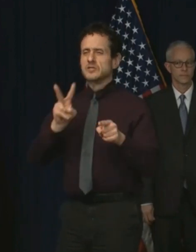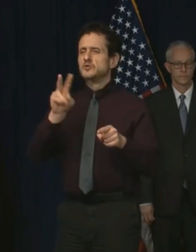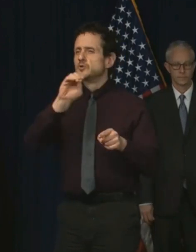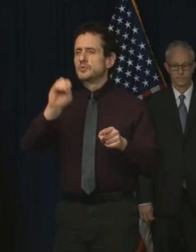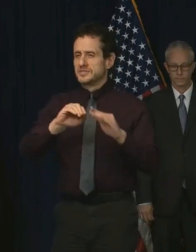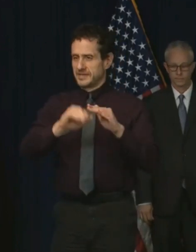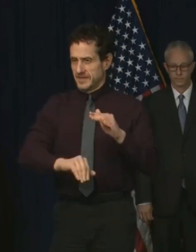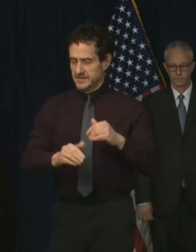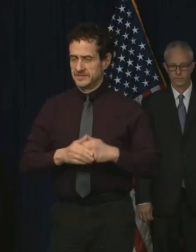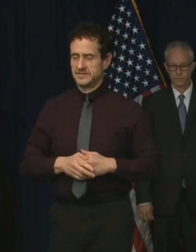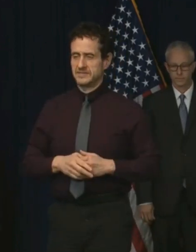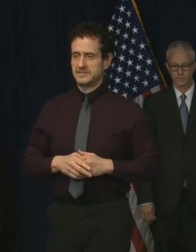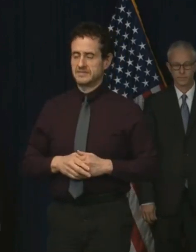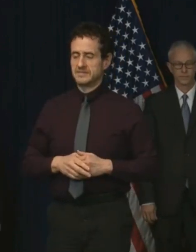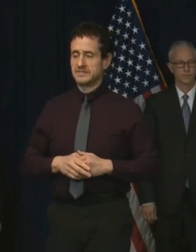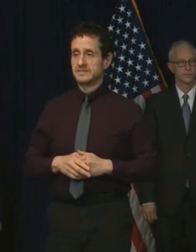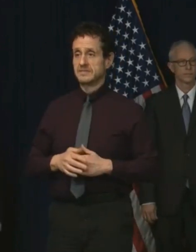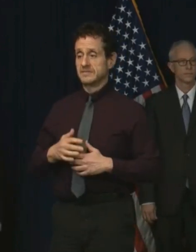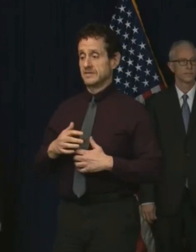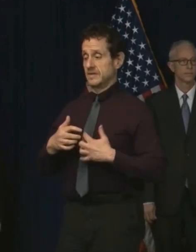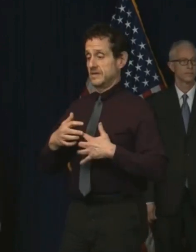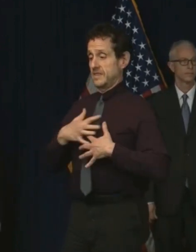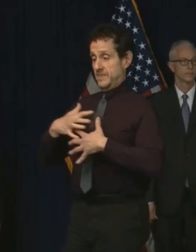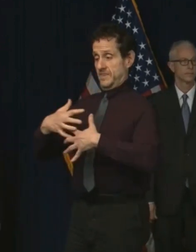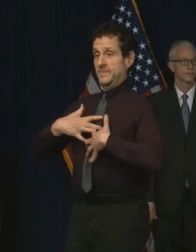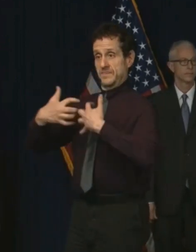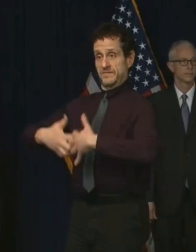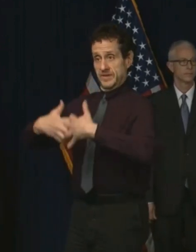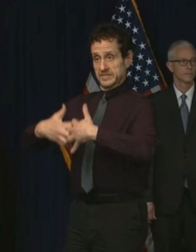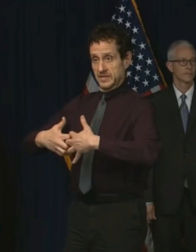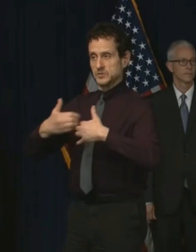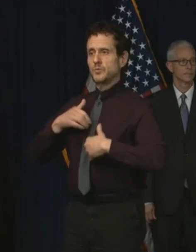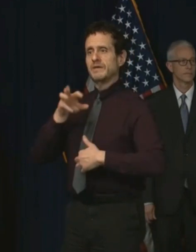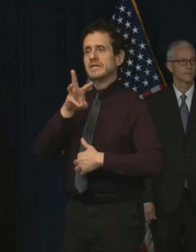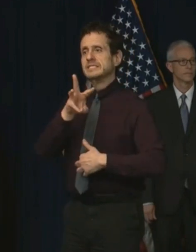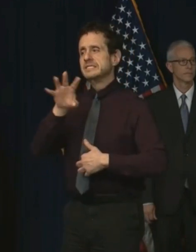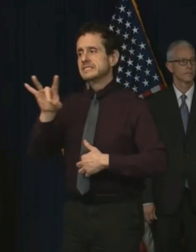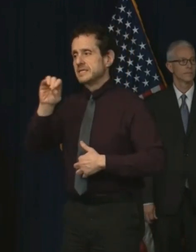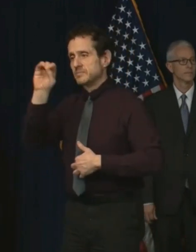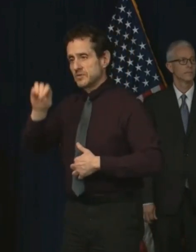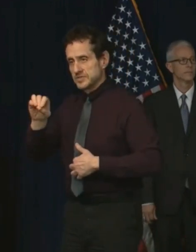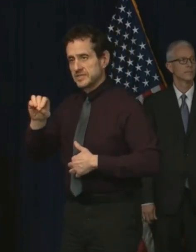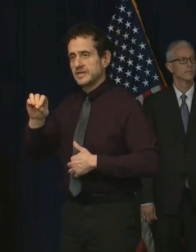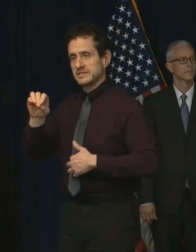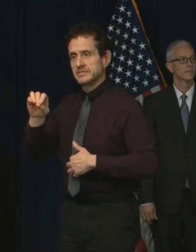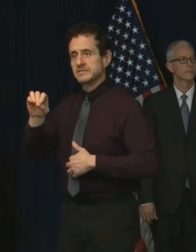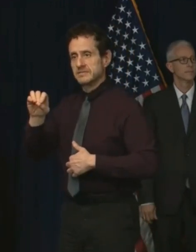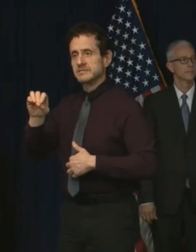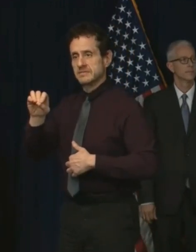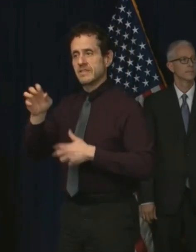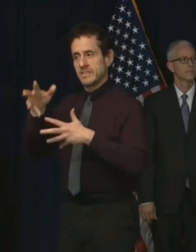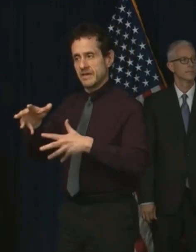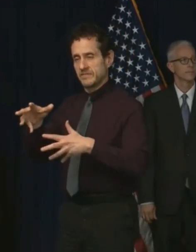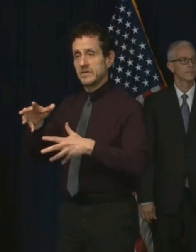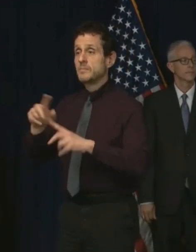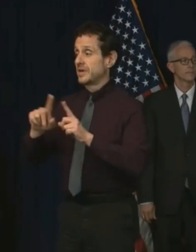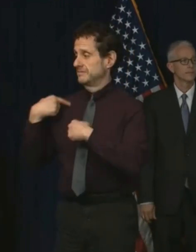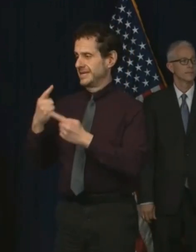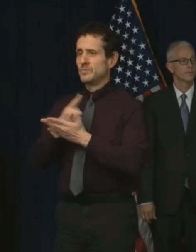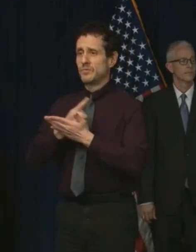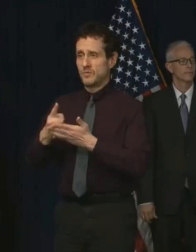And 68% of our ventilators are available statewide, a 4% point drop in a week.